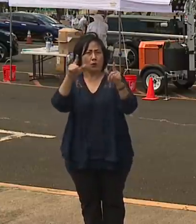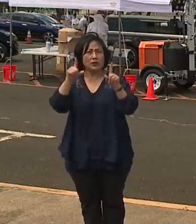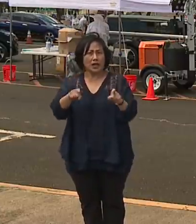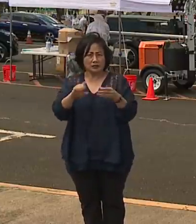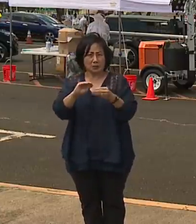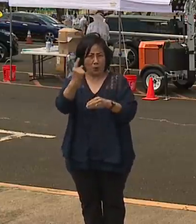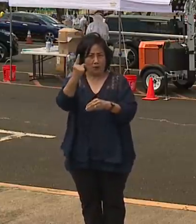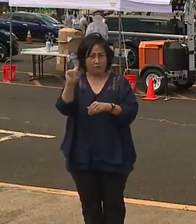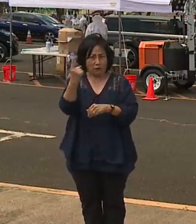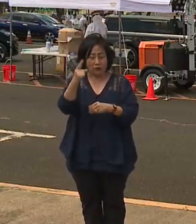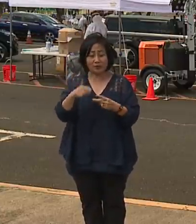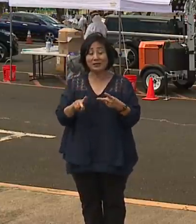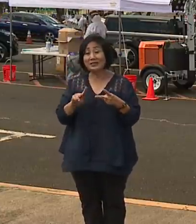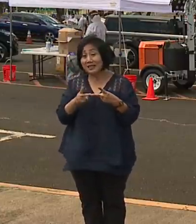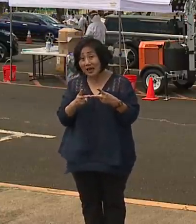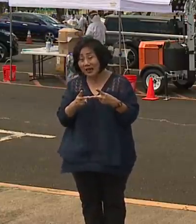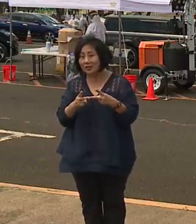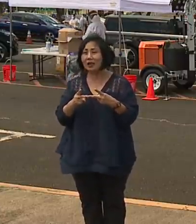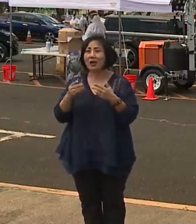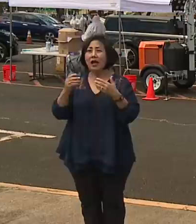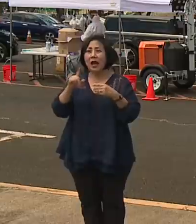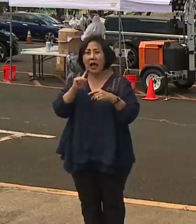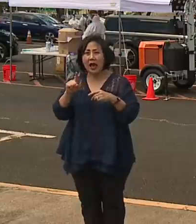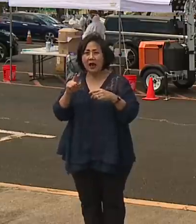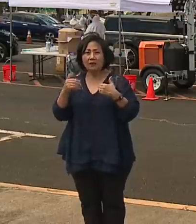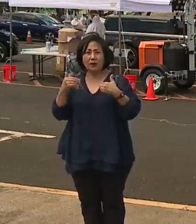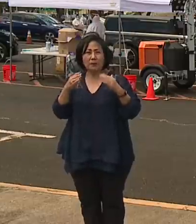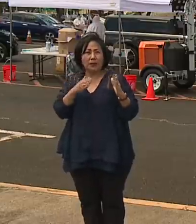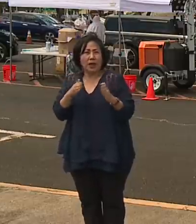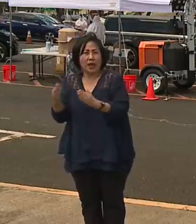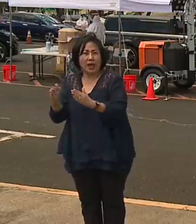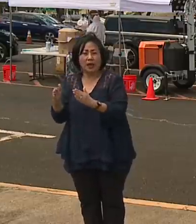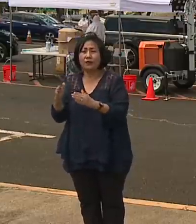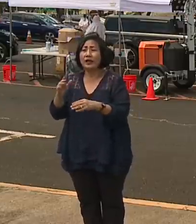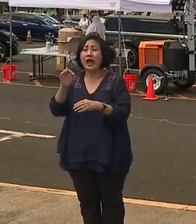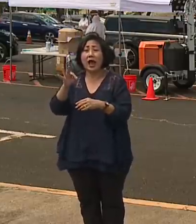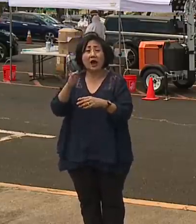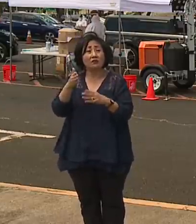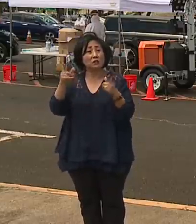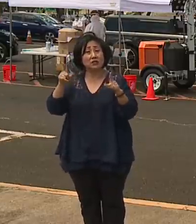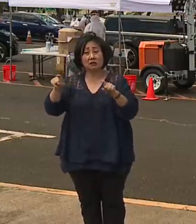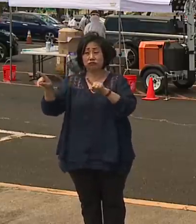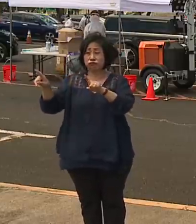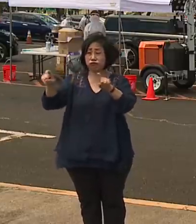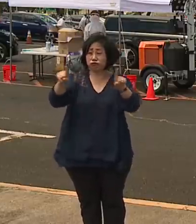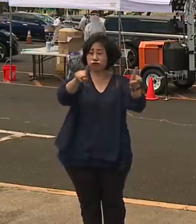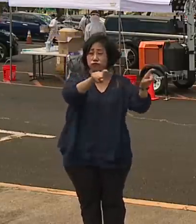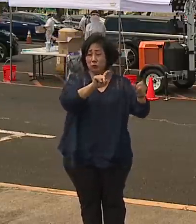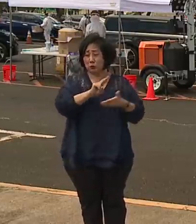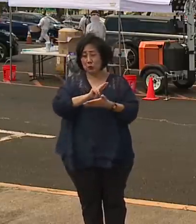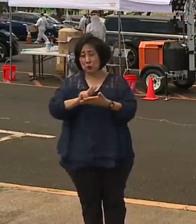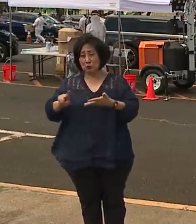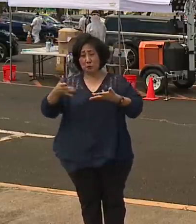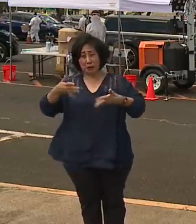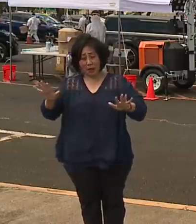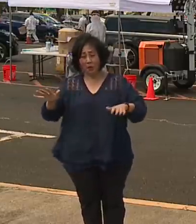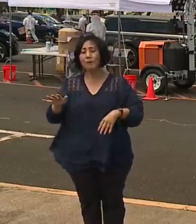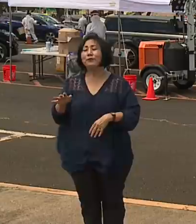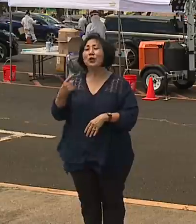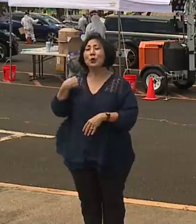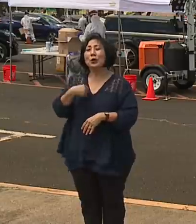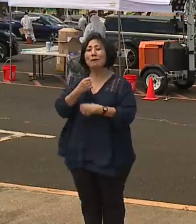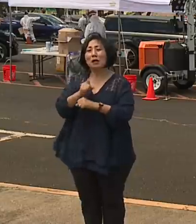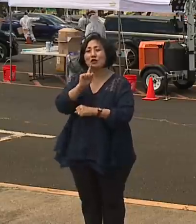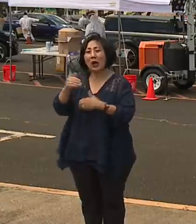But number two, making sure we have a strategic surveillance strategy so that even after the surge testing is over, we can make sure